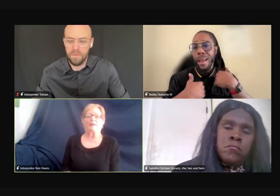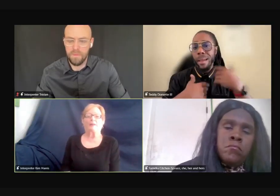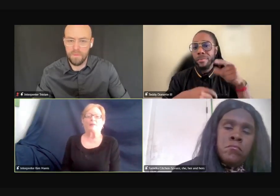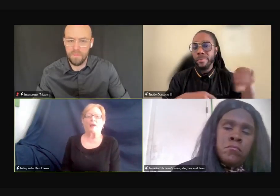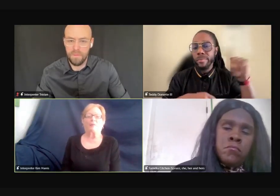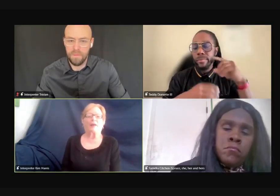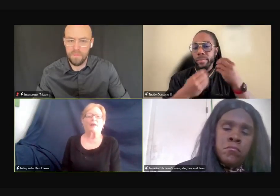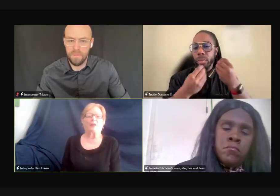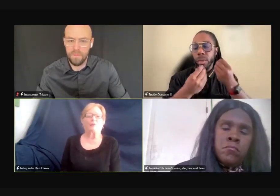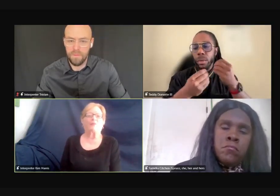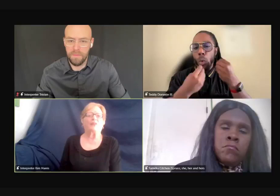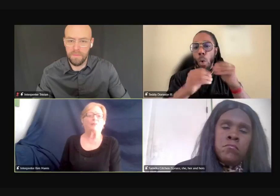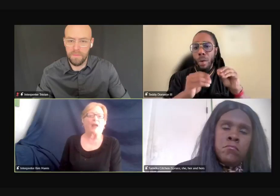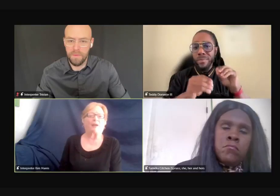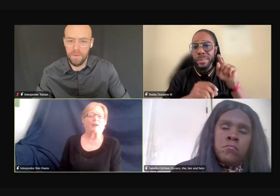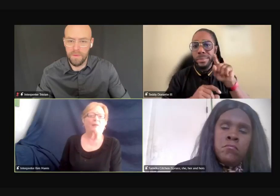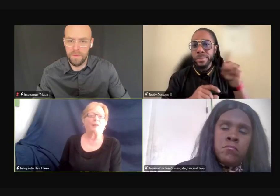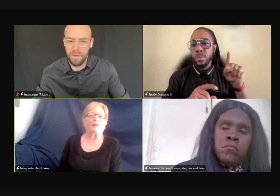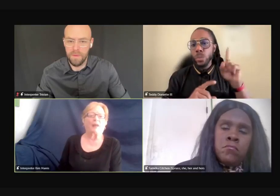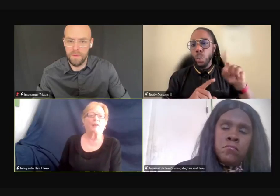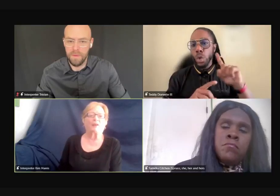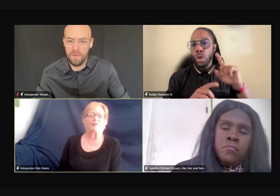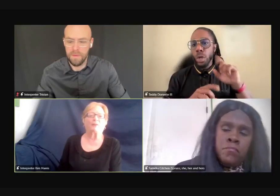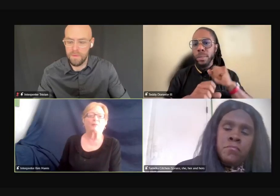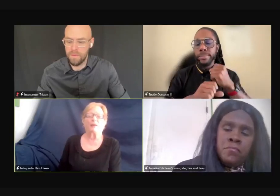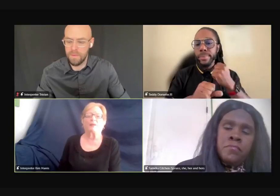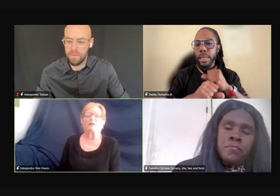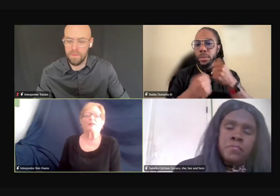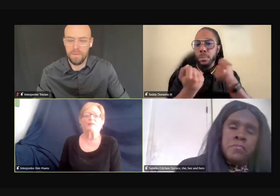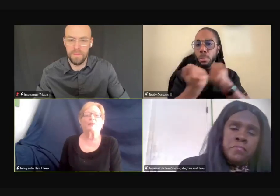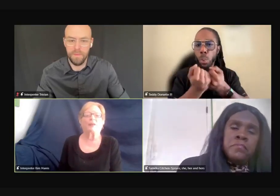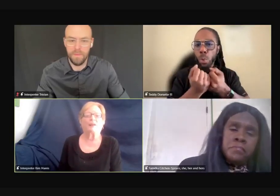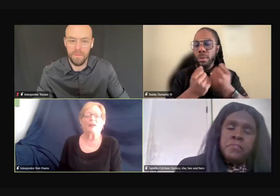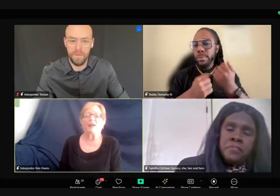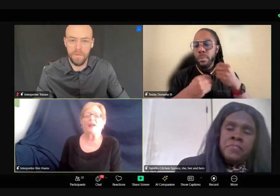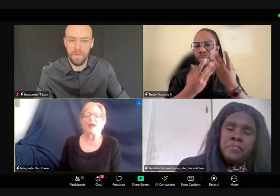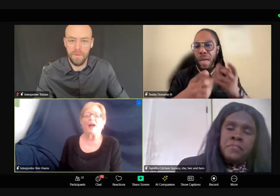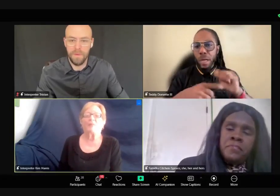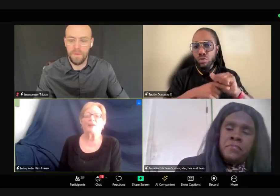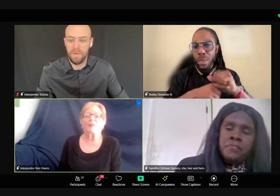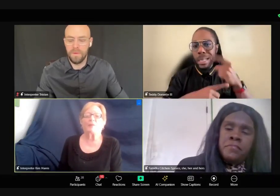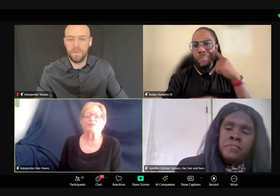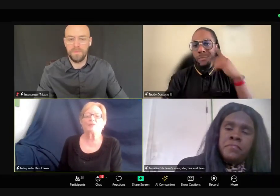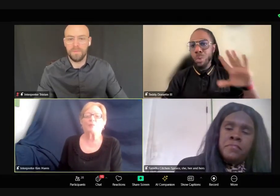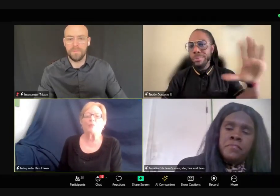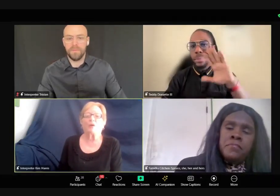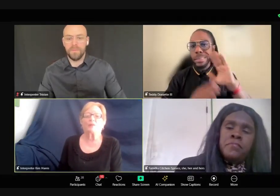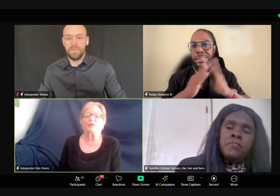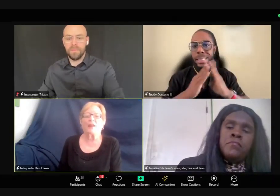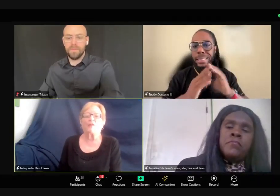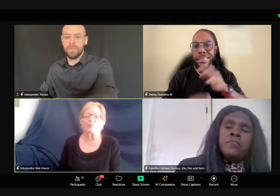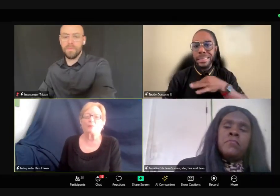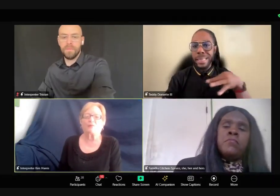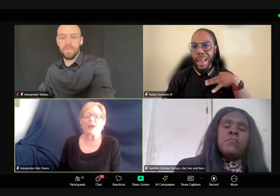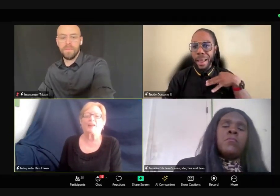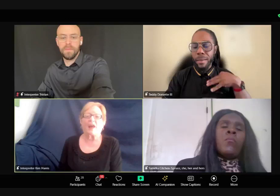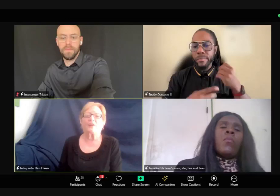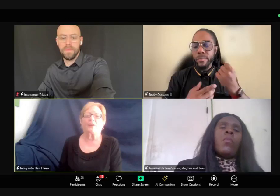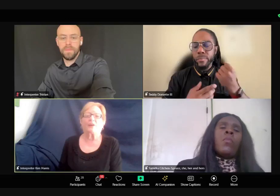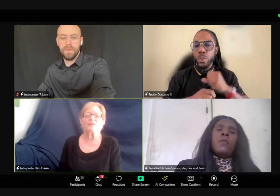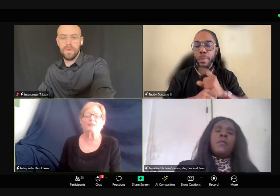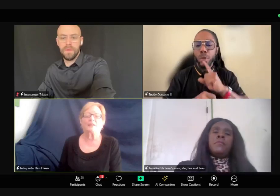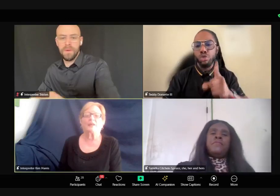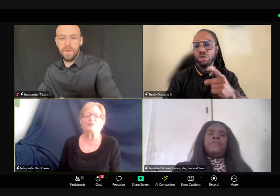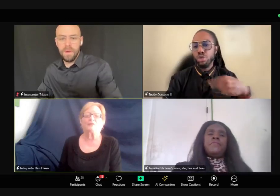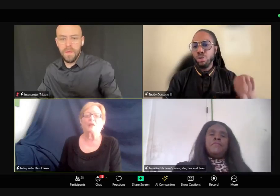And I can hear my feedback on me. I can hear feedback. Sorry. Anyway, the support that they are provided